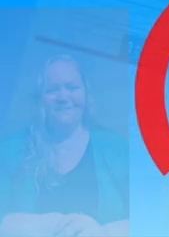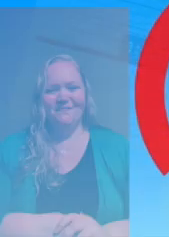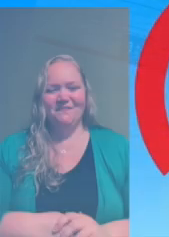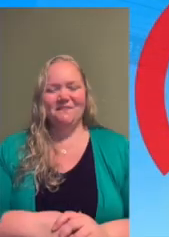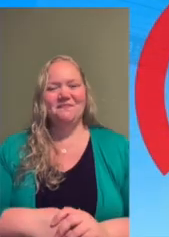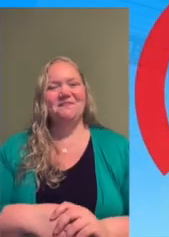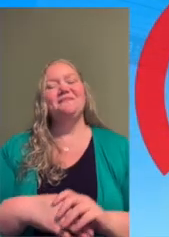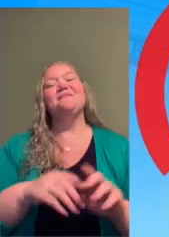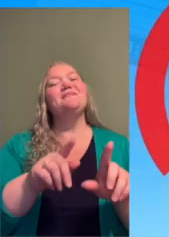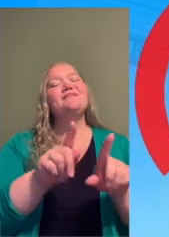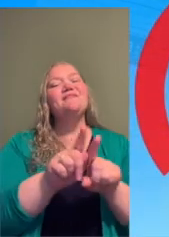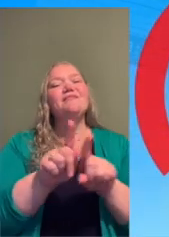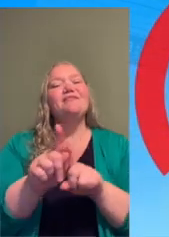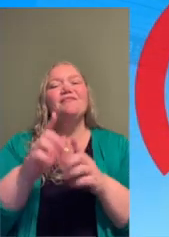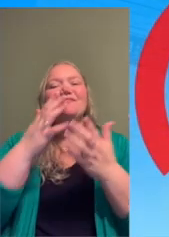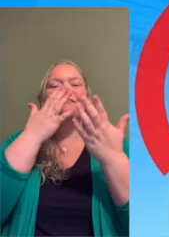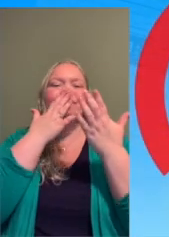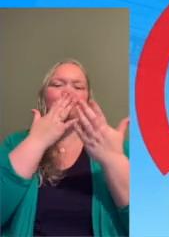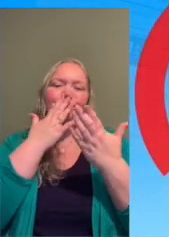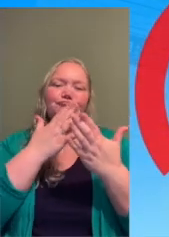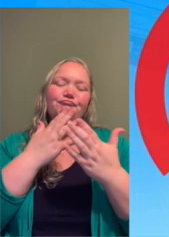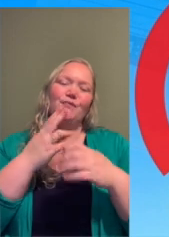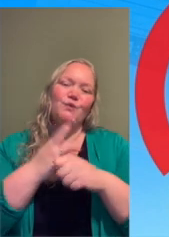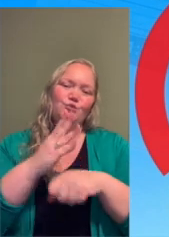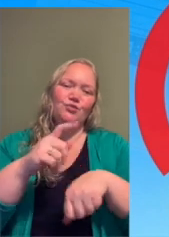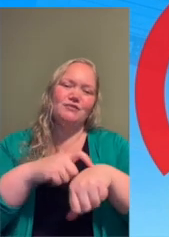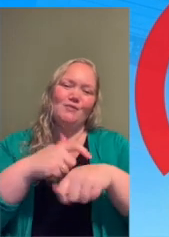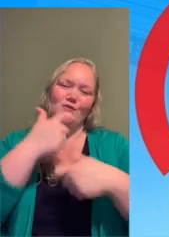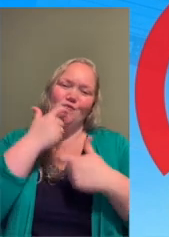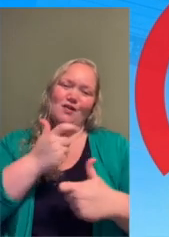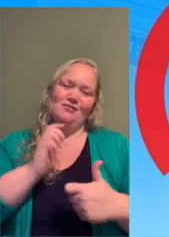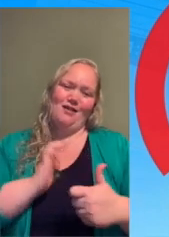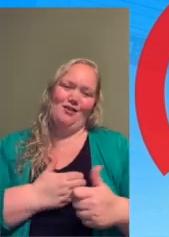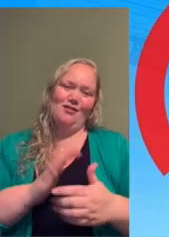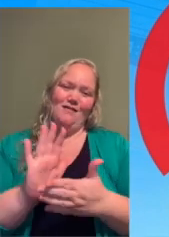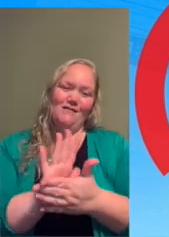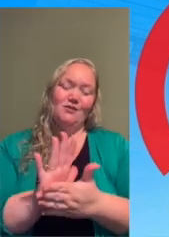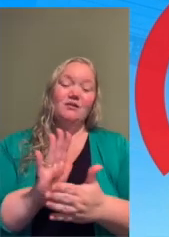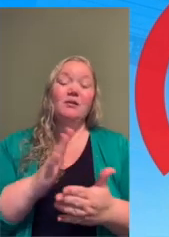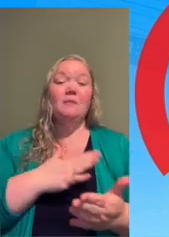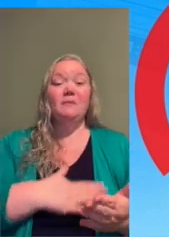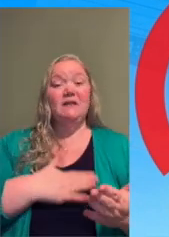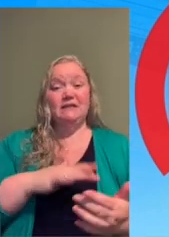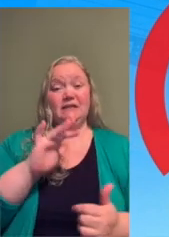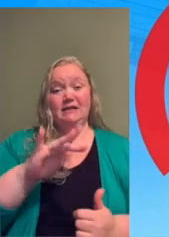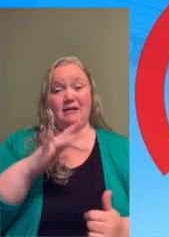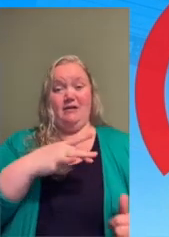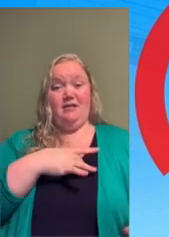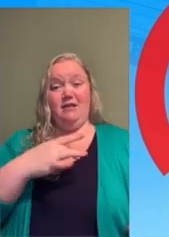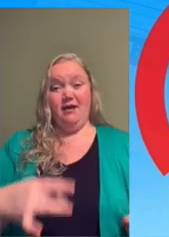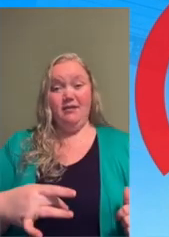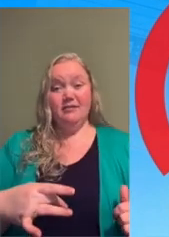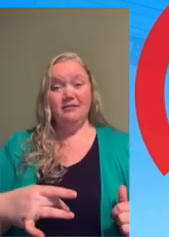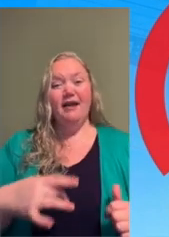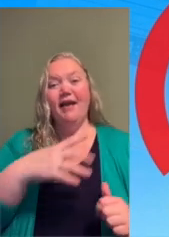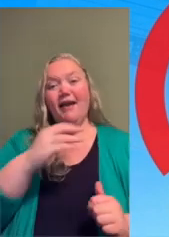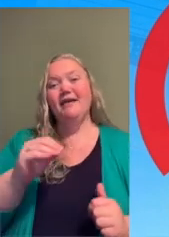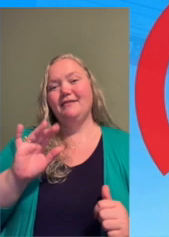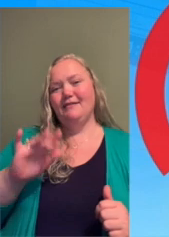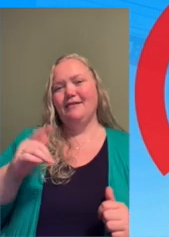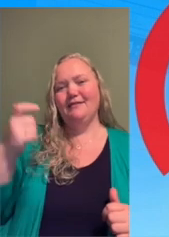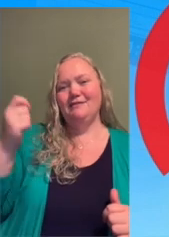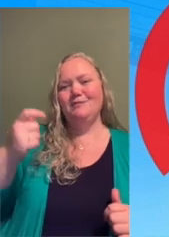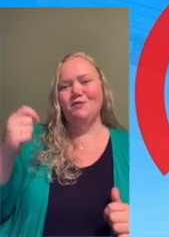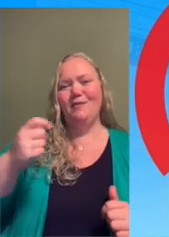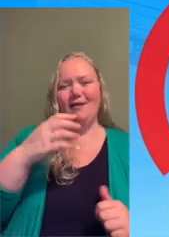Thank you for spending time with us. Make sure you like this video. It helps a lot. Click subscribe and on the notification bell so